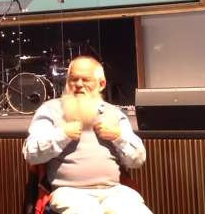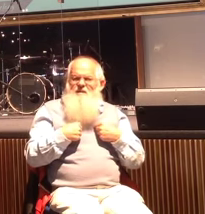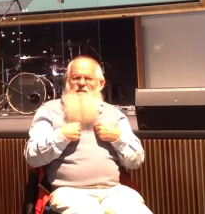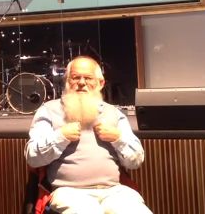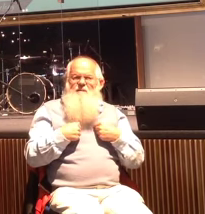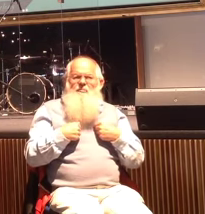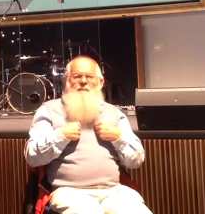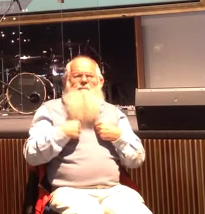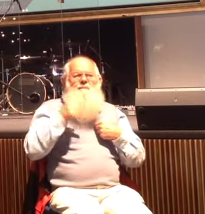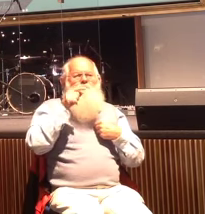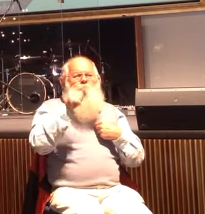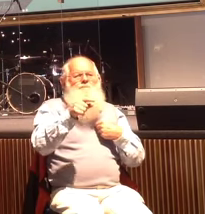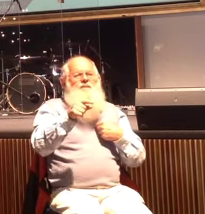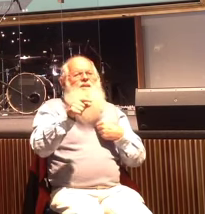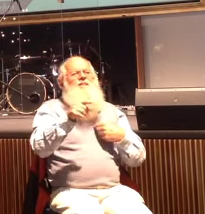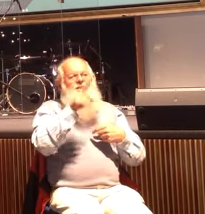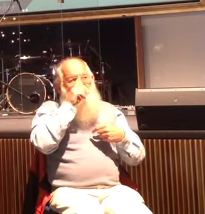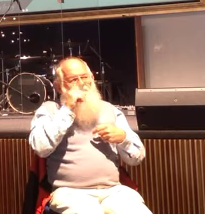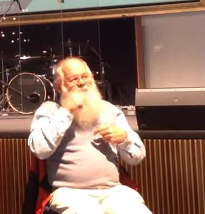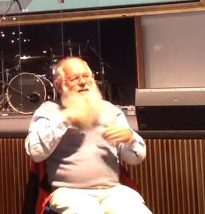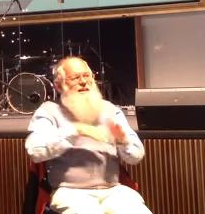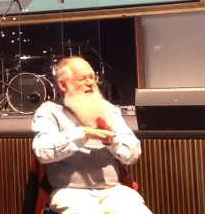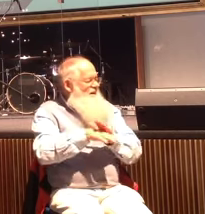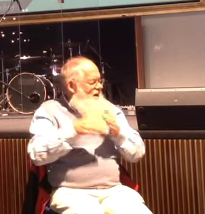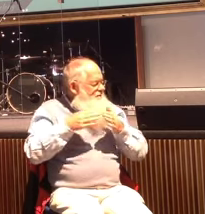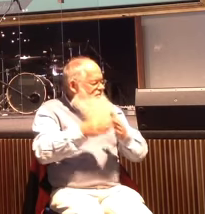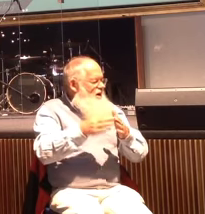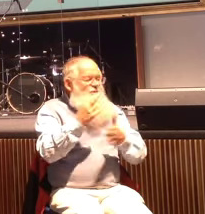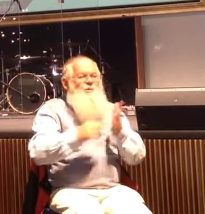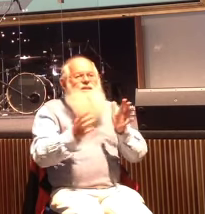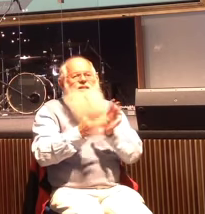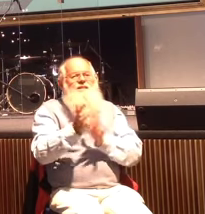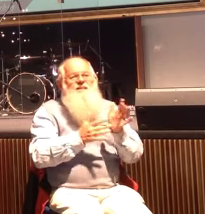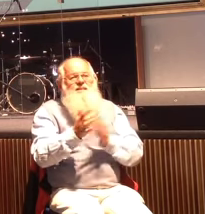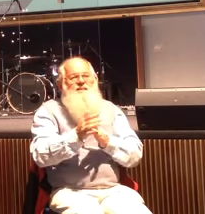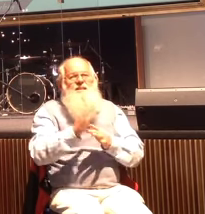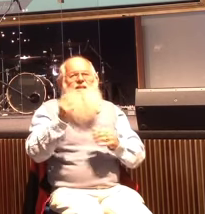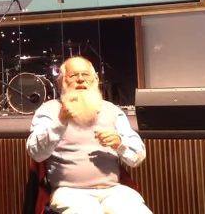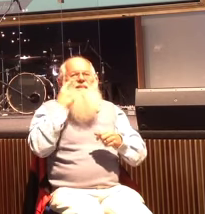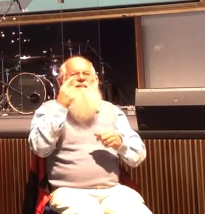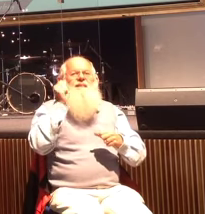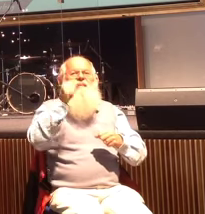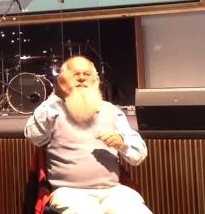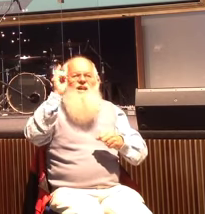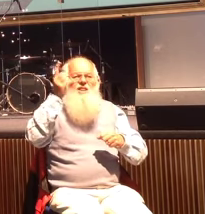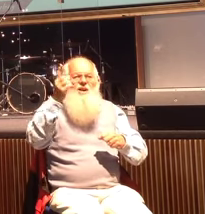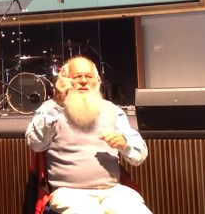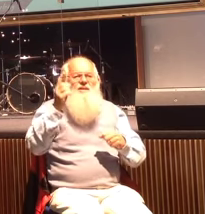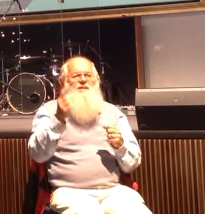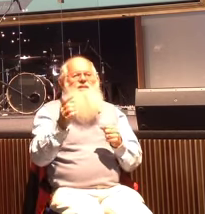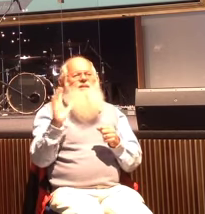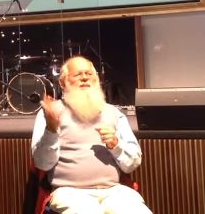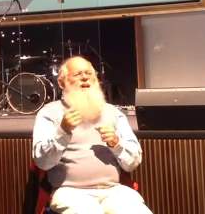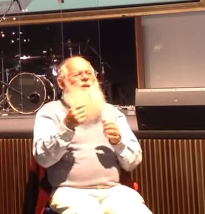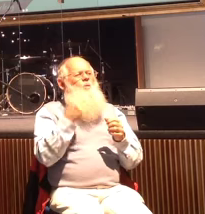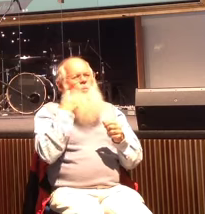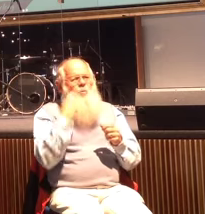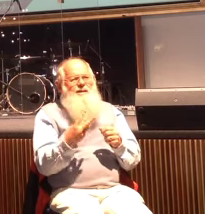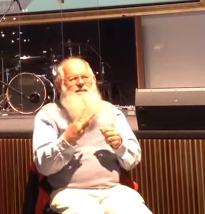You see, these guys were in the boat with Jesus. They had seen his authority. They had witnessed and experienced his